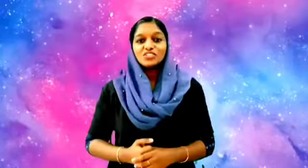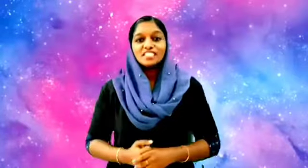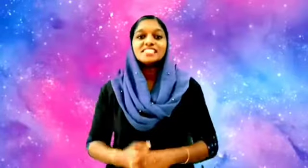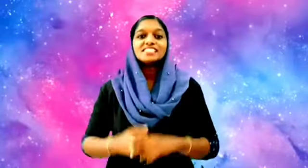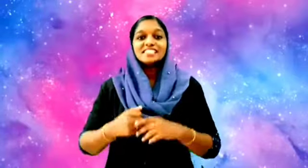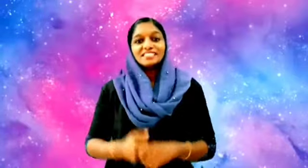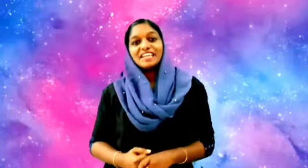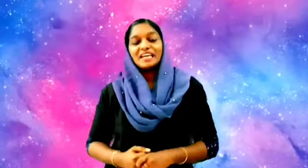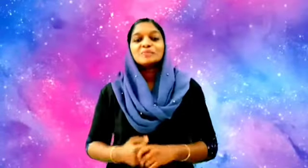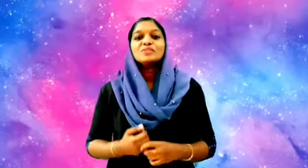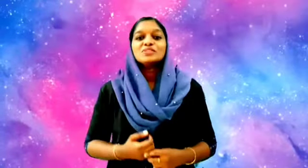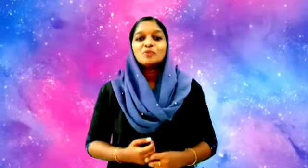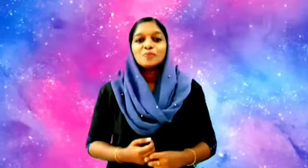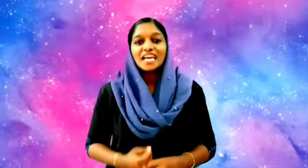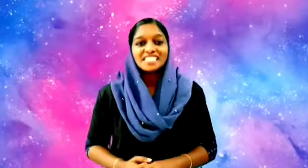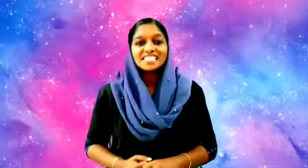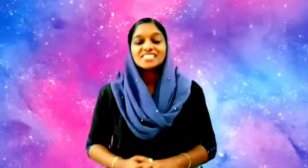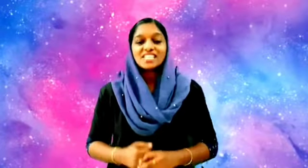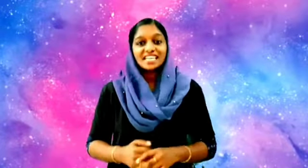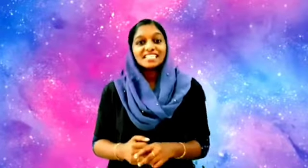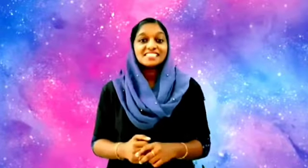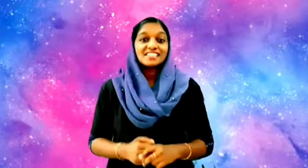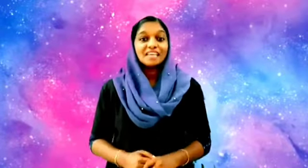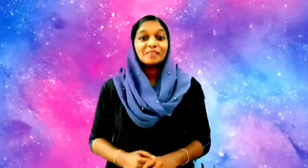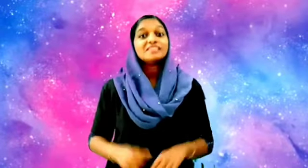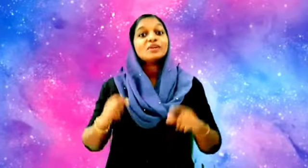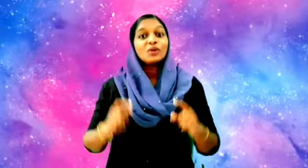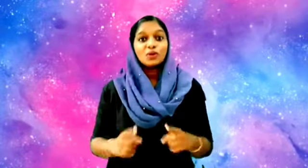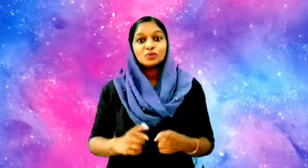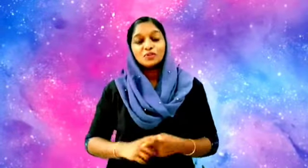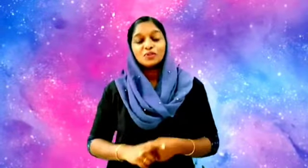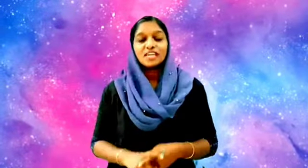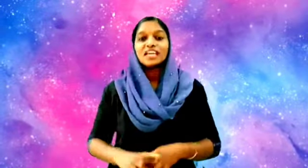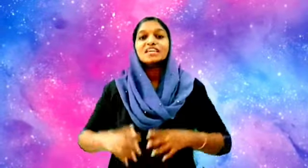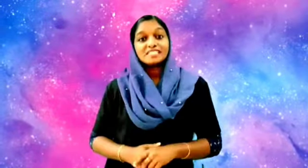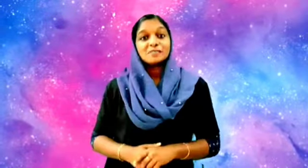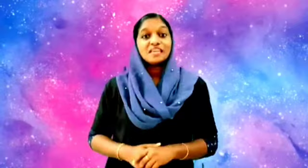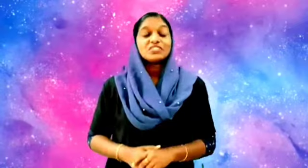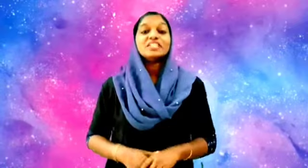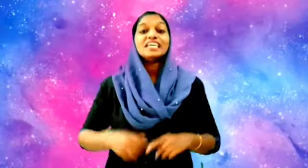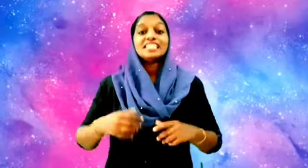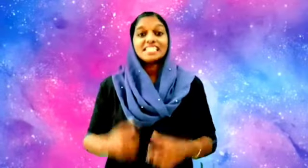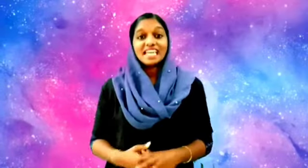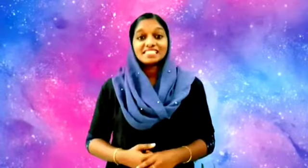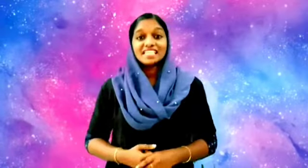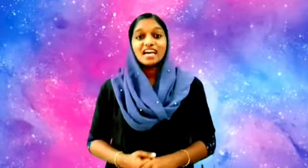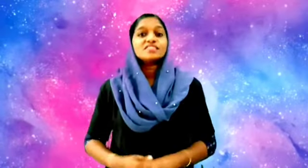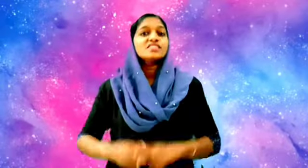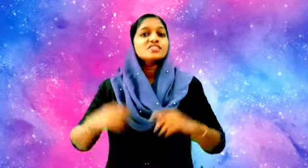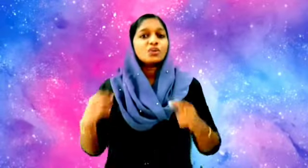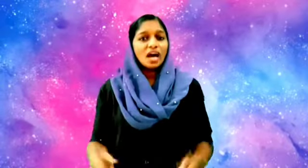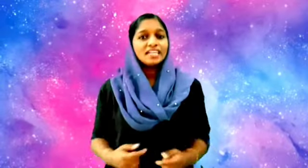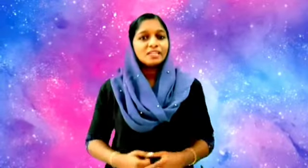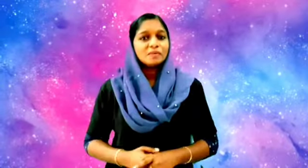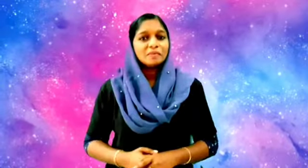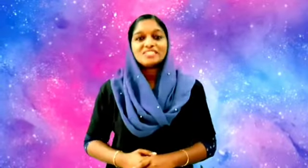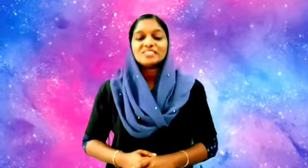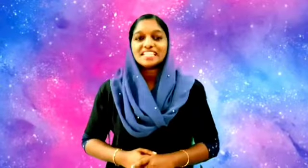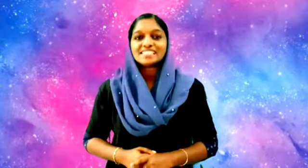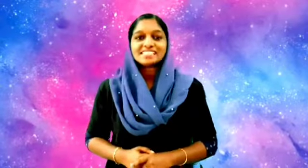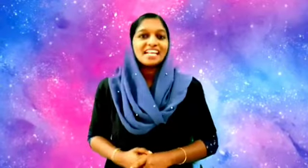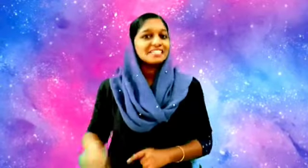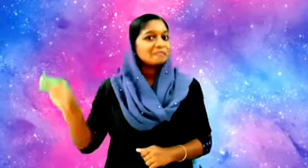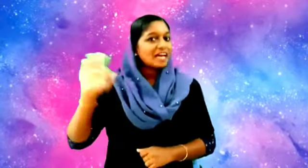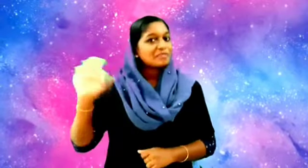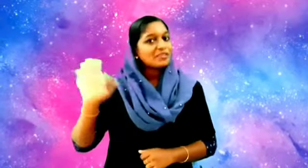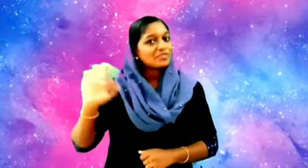enjoy this rhyme so practice singing this rhyme at home okay let's meet on the next class so until we meet